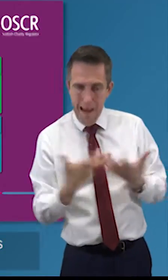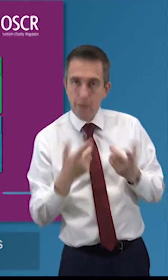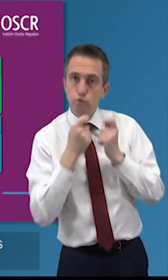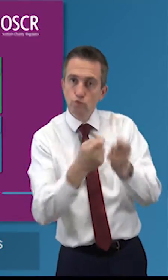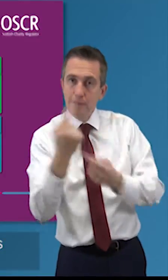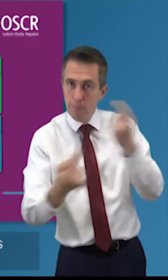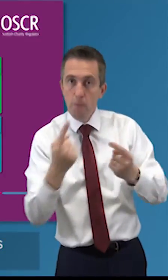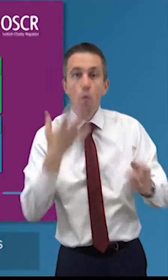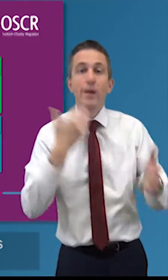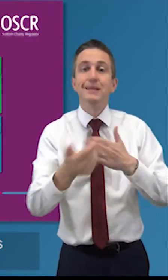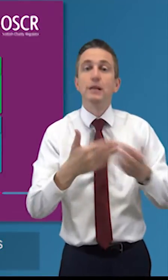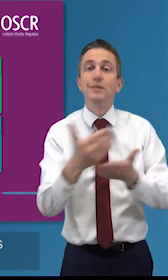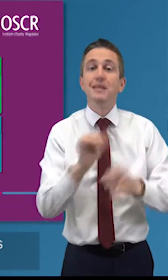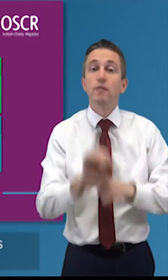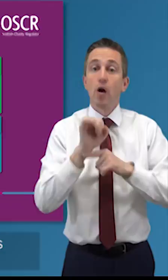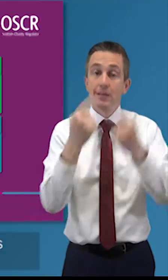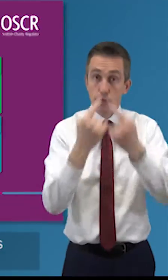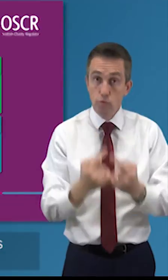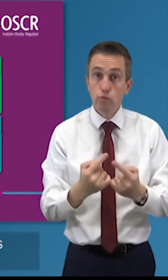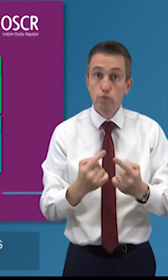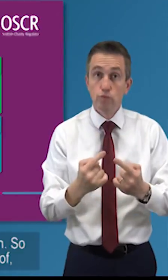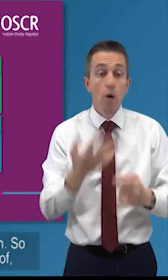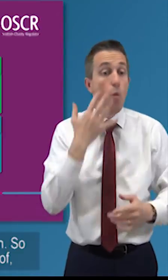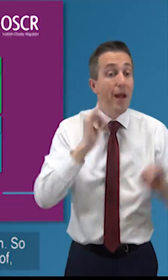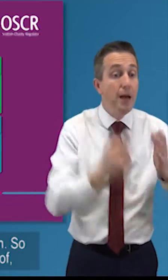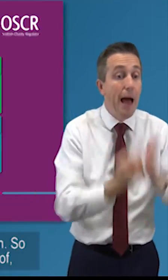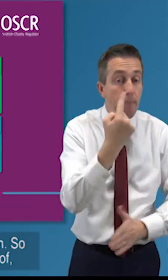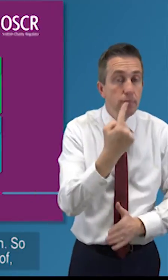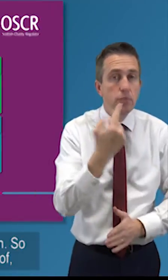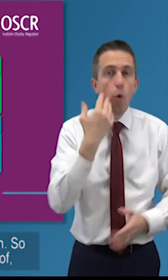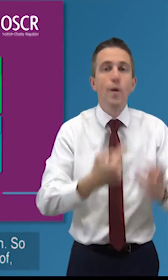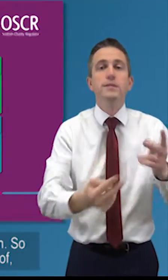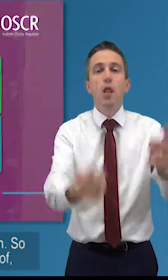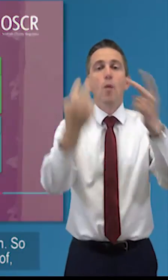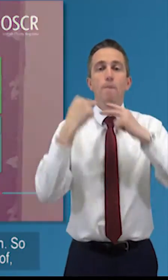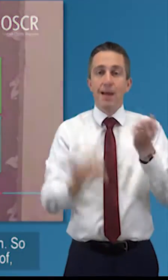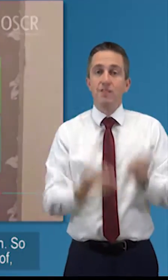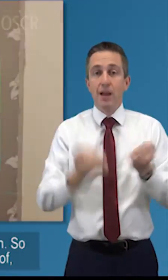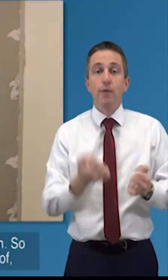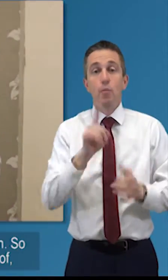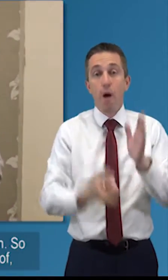behaving for people and learn and reflect from incidents if they happen